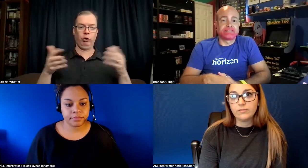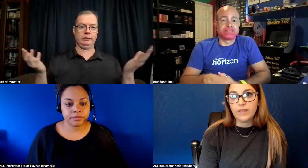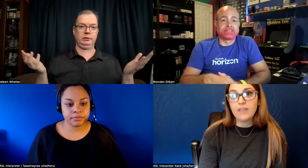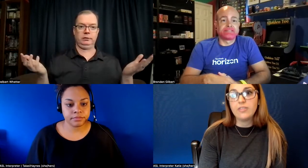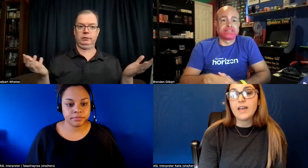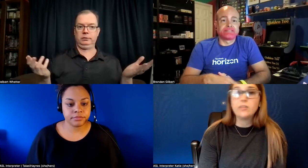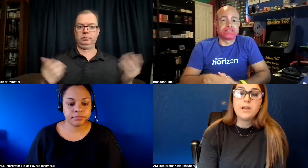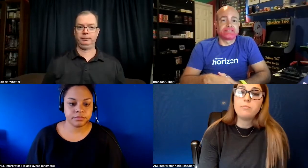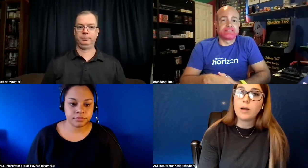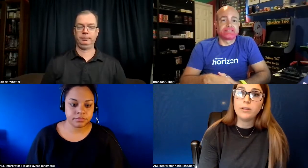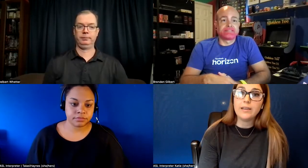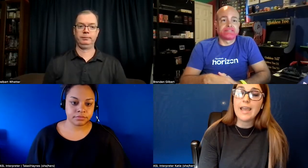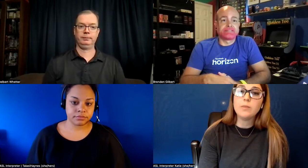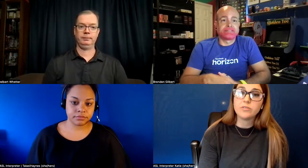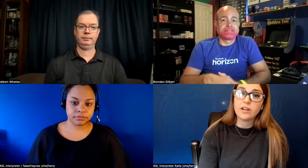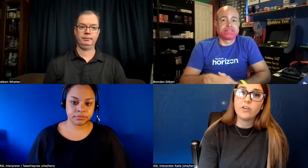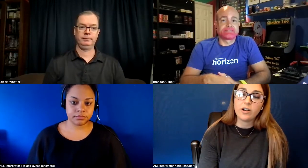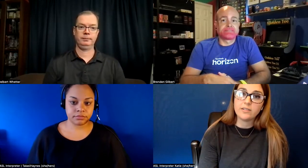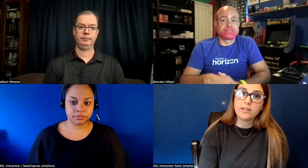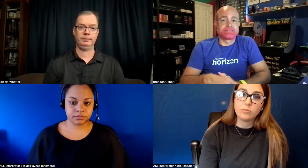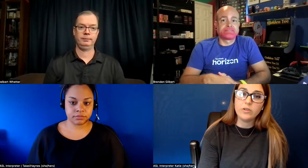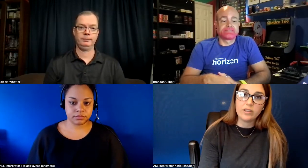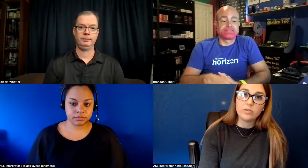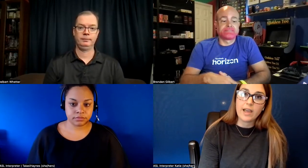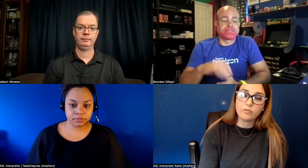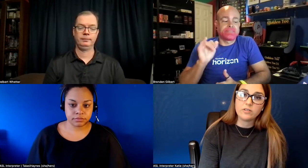and that could be probably 80 percent of your audience that would be using those captions